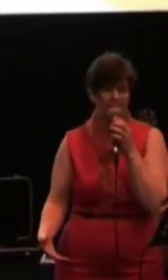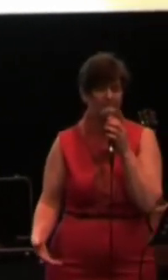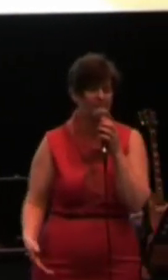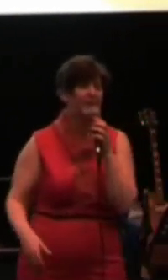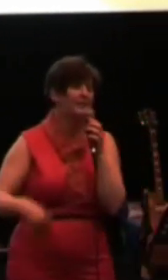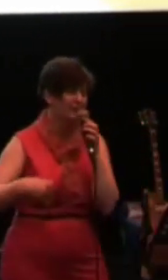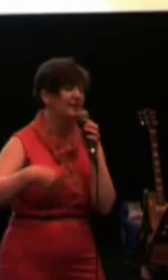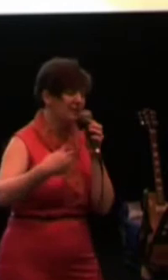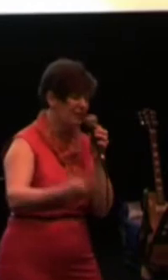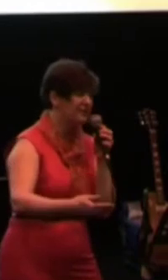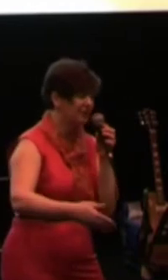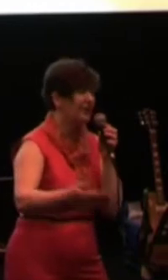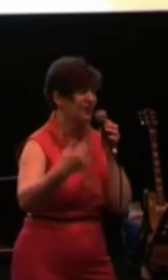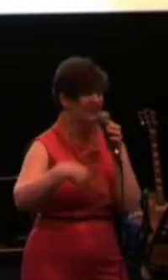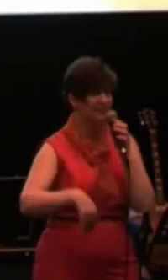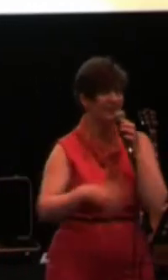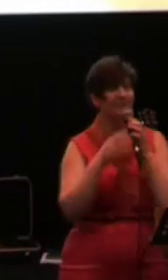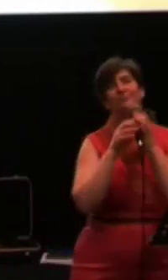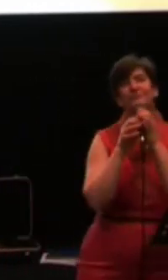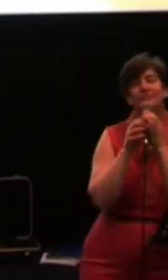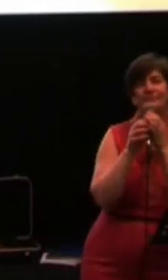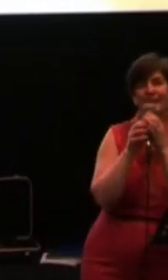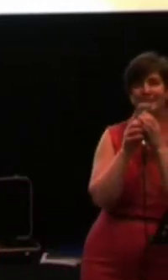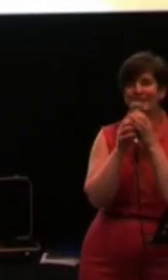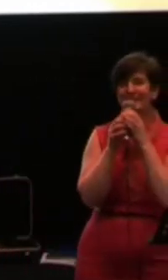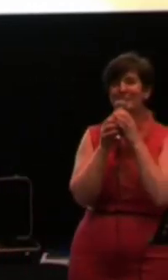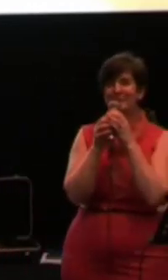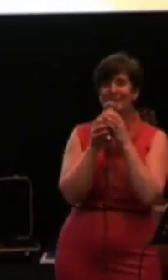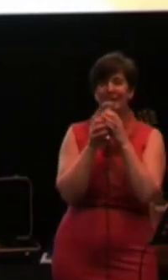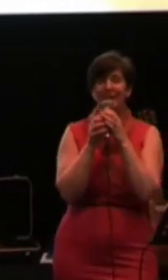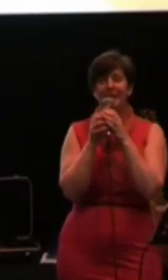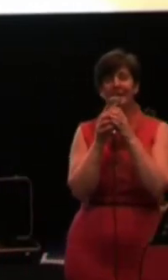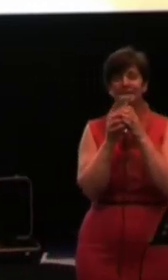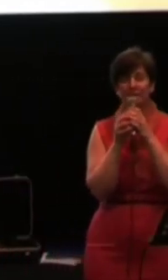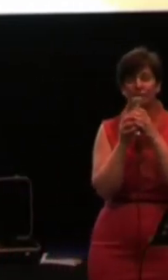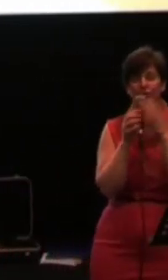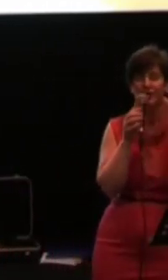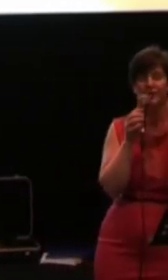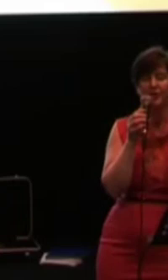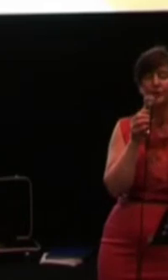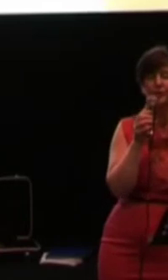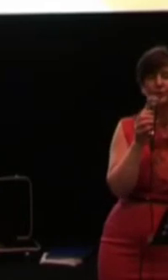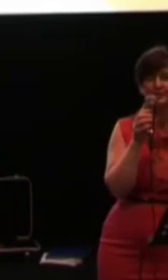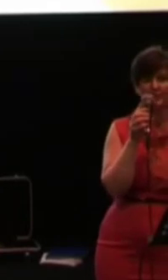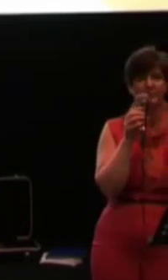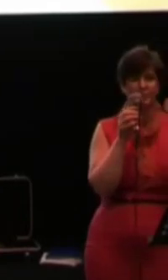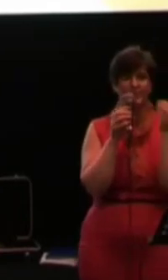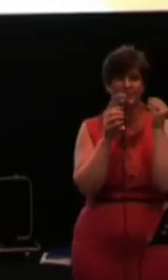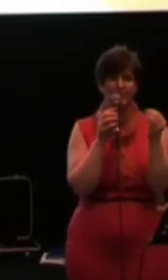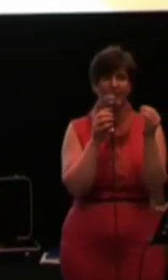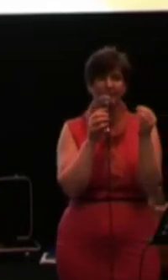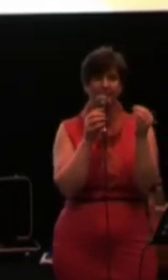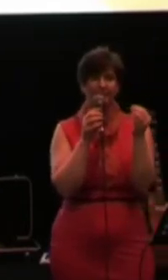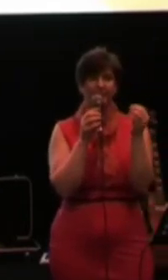this week. Sorry. But I read of her this week. In North Korea. And all she knew was Psalm